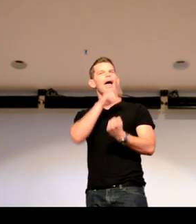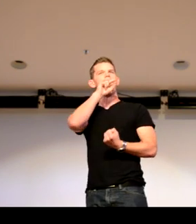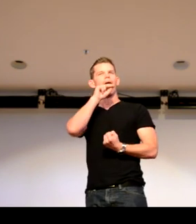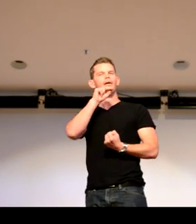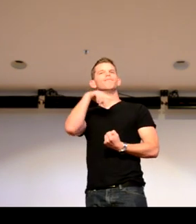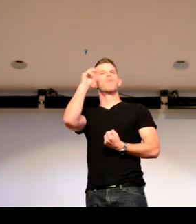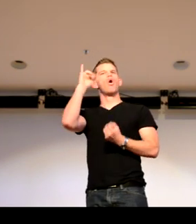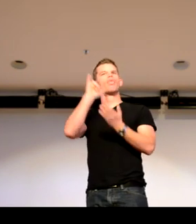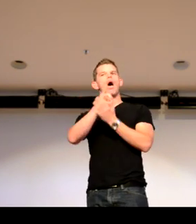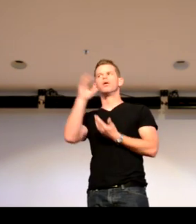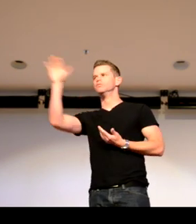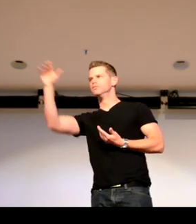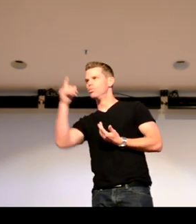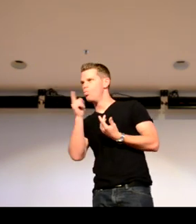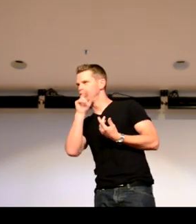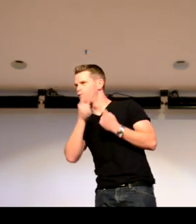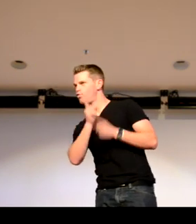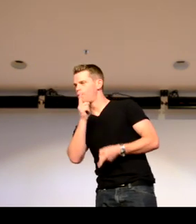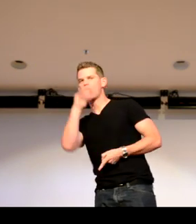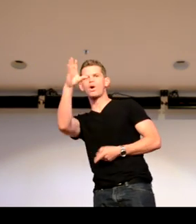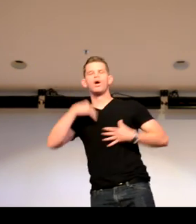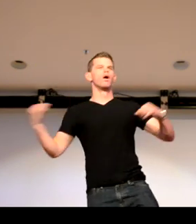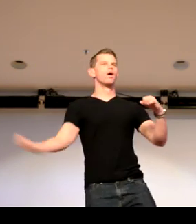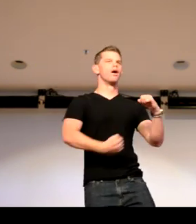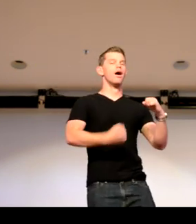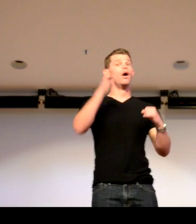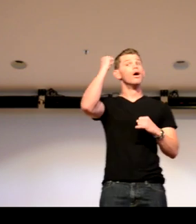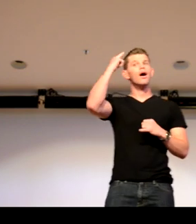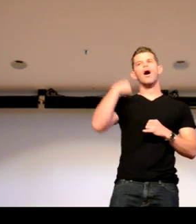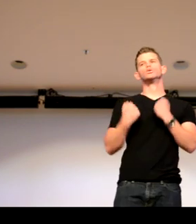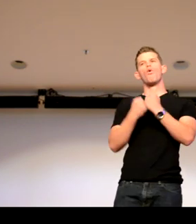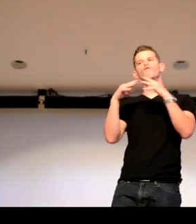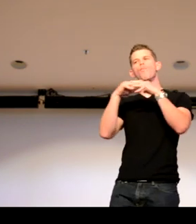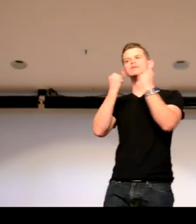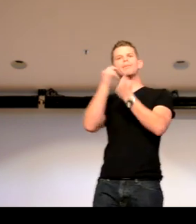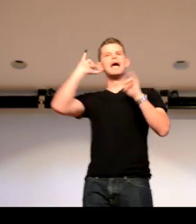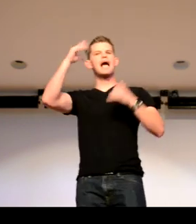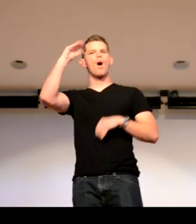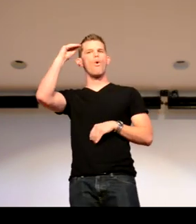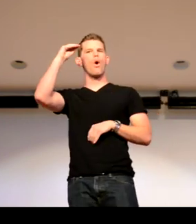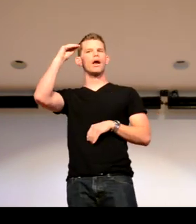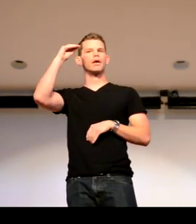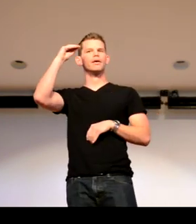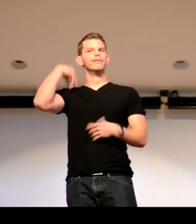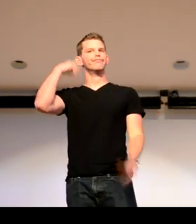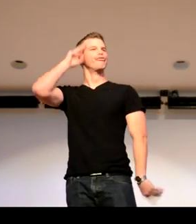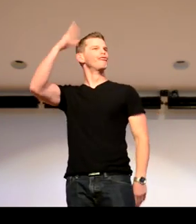So, since I've been a kid, I've got a fan. And as soon as I found out where they were from, I was even more excited. Also,